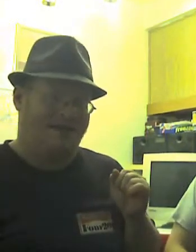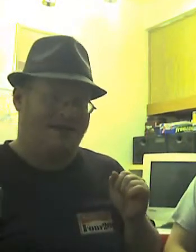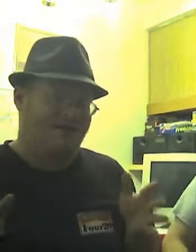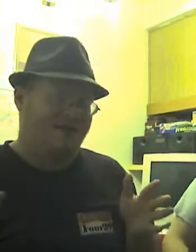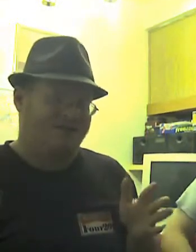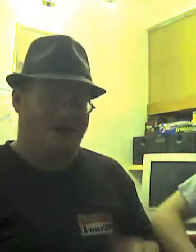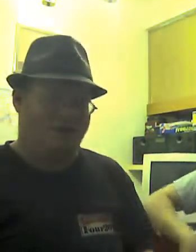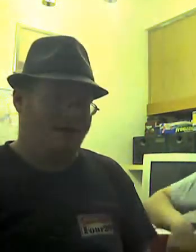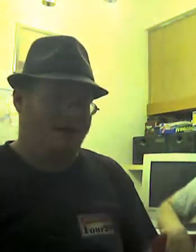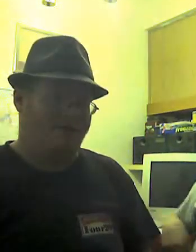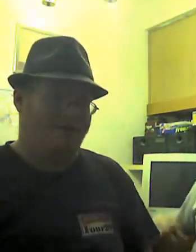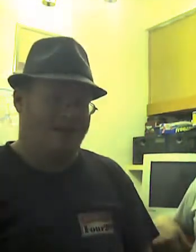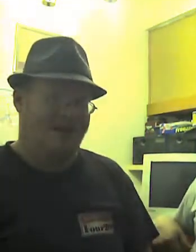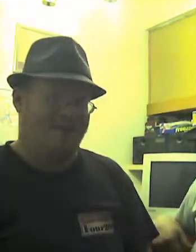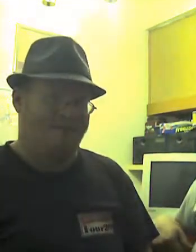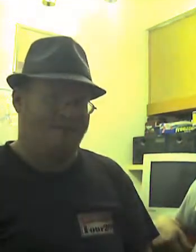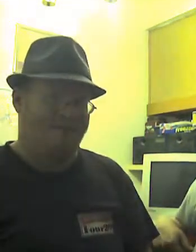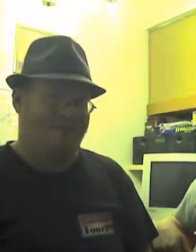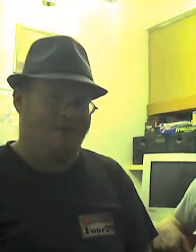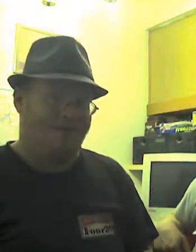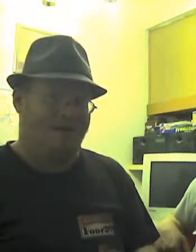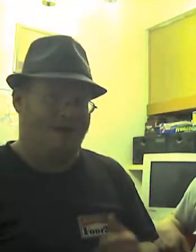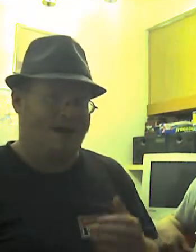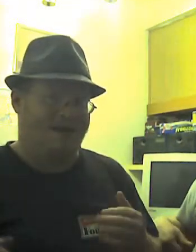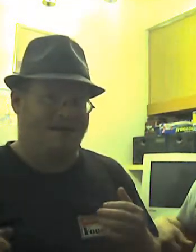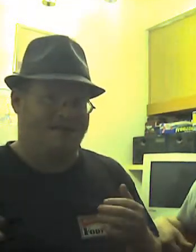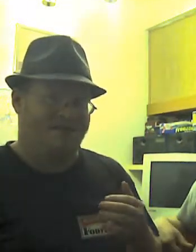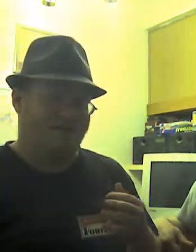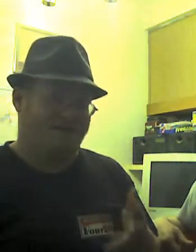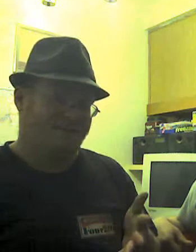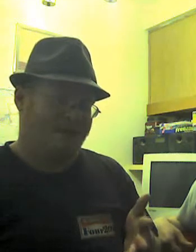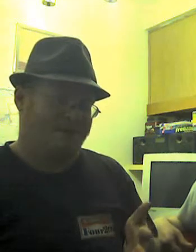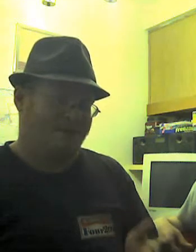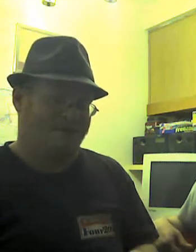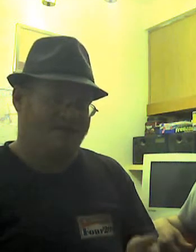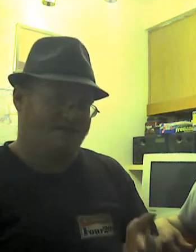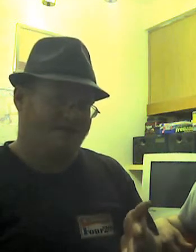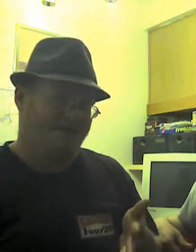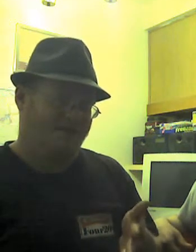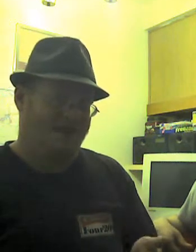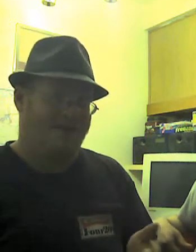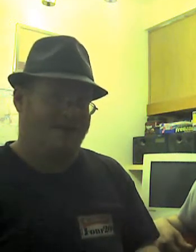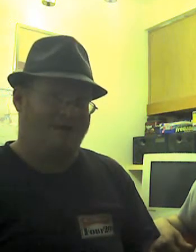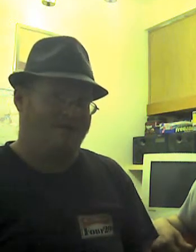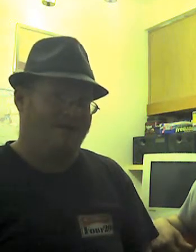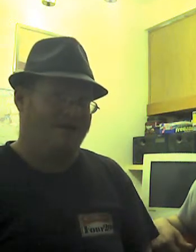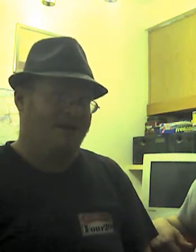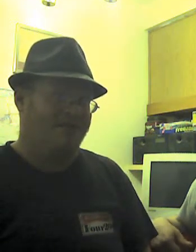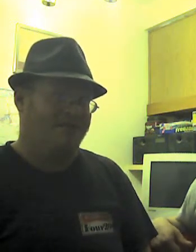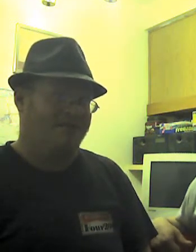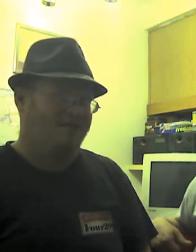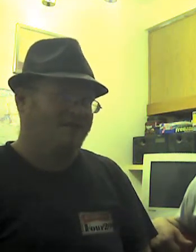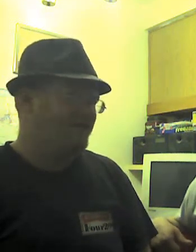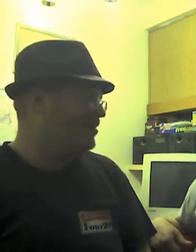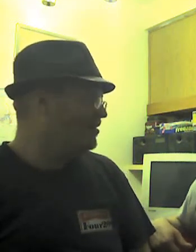It's actually a really fun game. The only drawback I can see for some people is you have to be a male character, at least, in it.